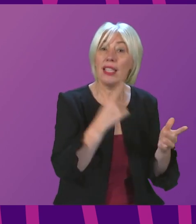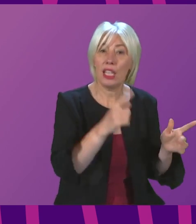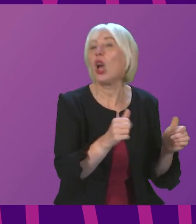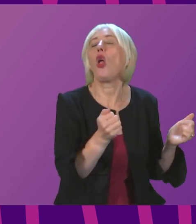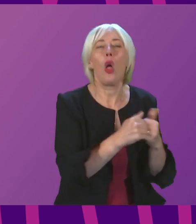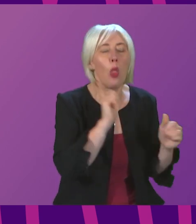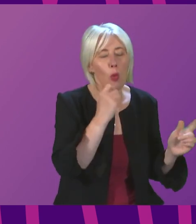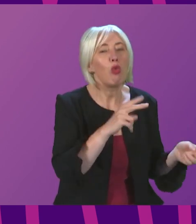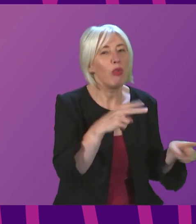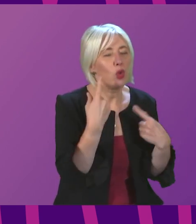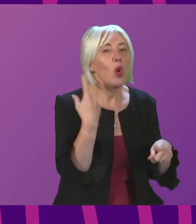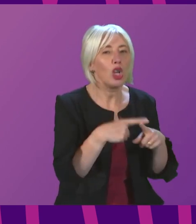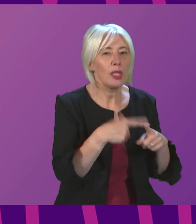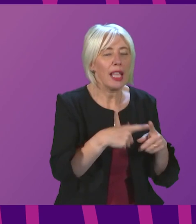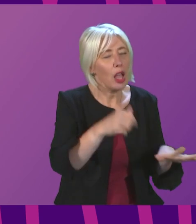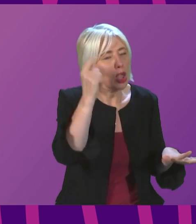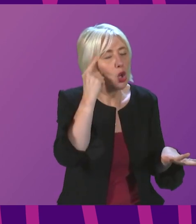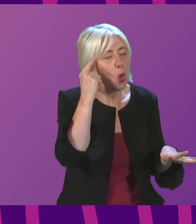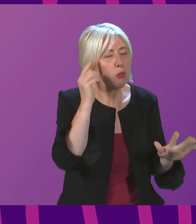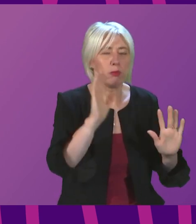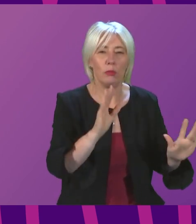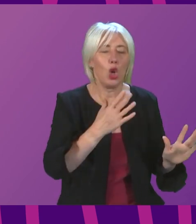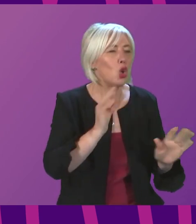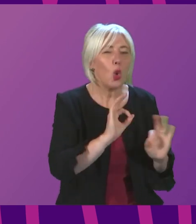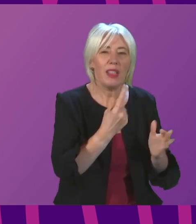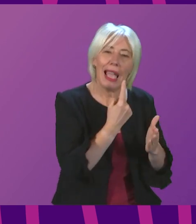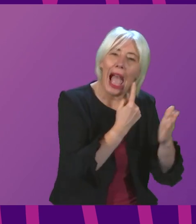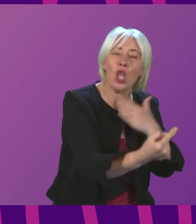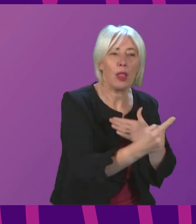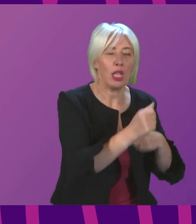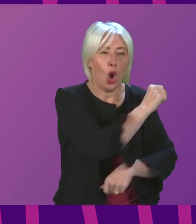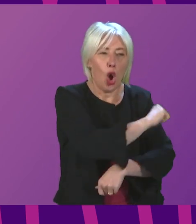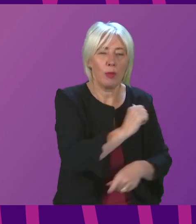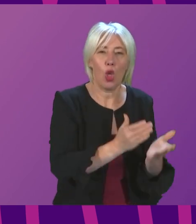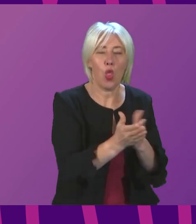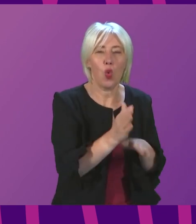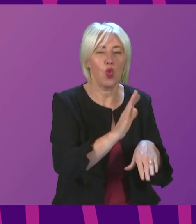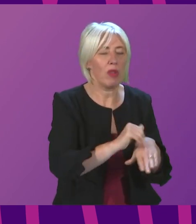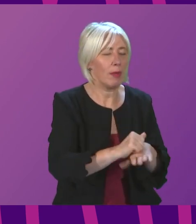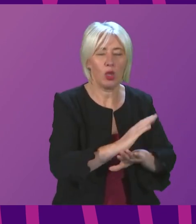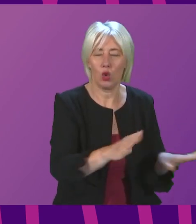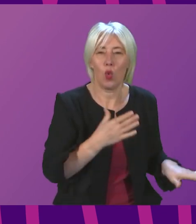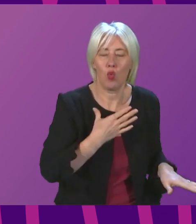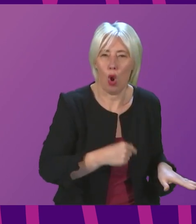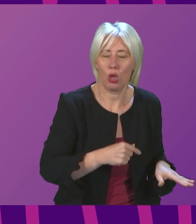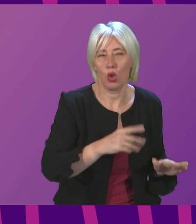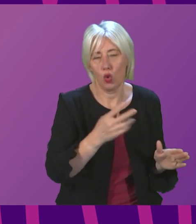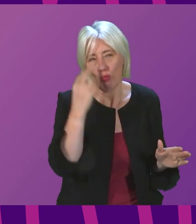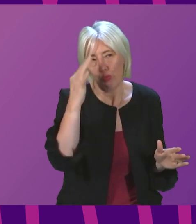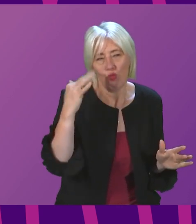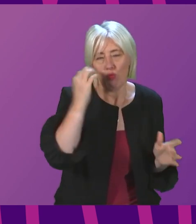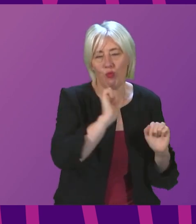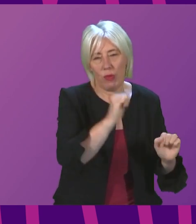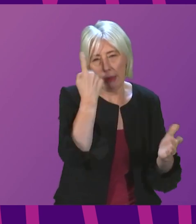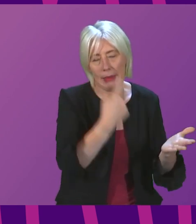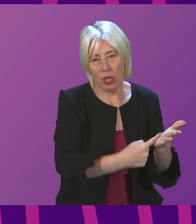urgently reviewed and that they are very mindful of the need to ensure no one is isolated in hospital over Christmas and we are being assured that the board